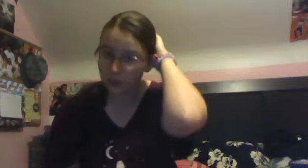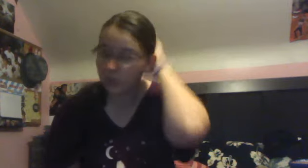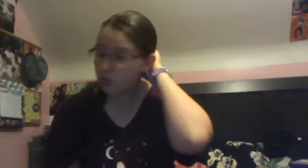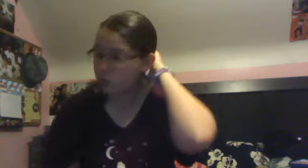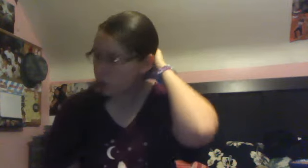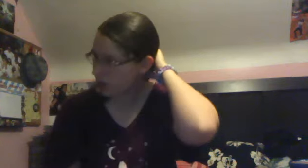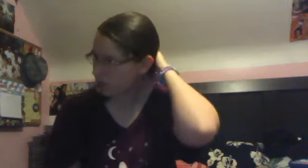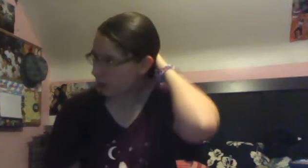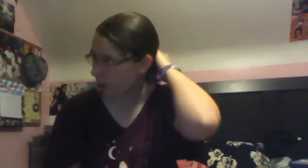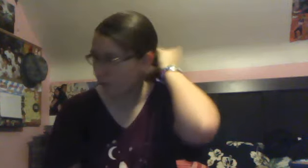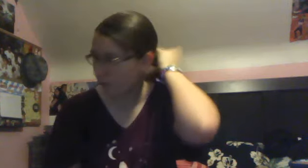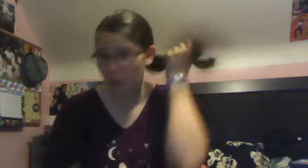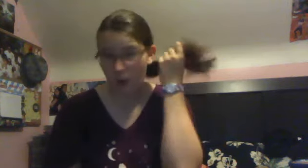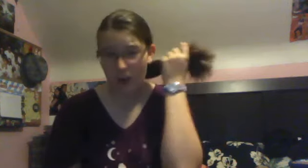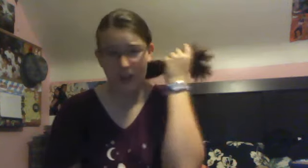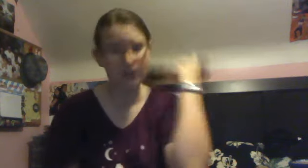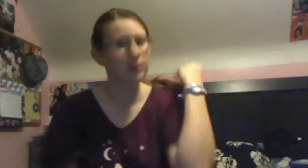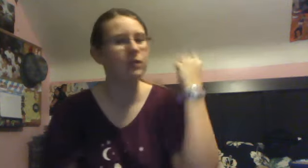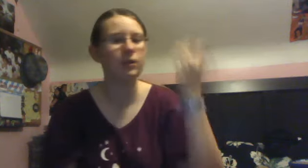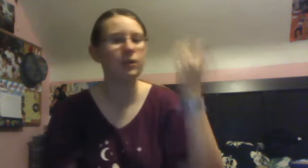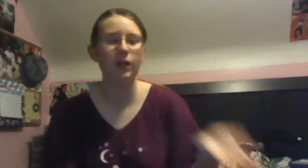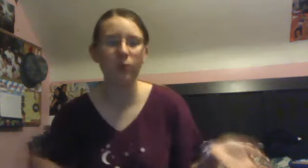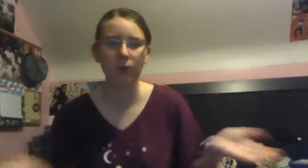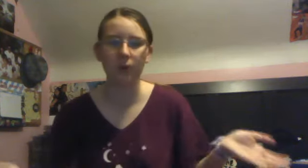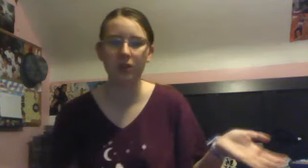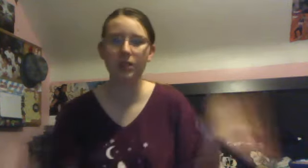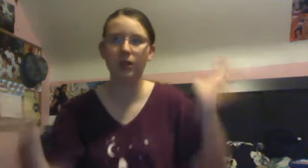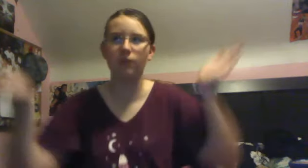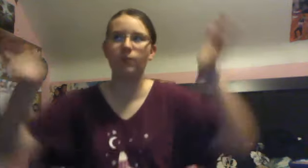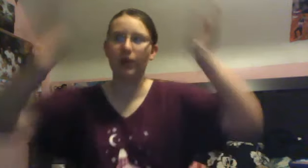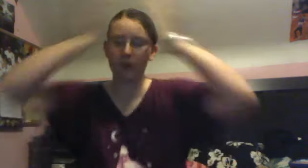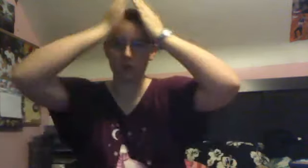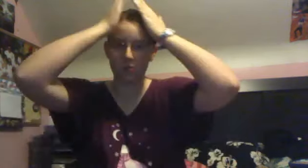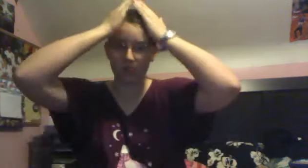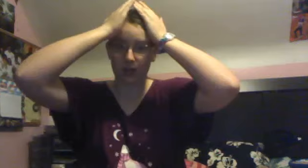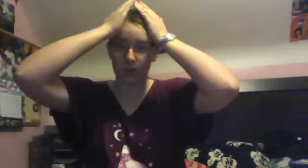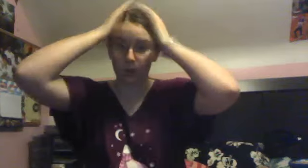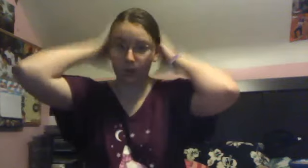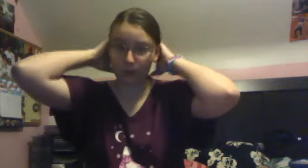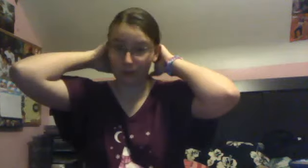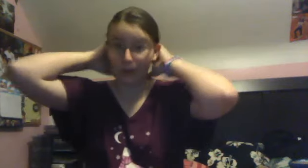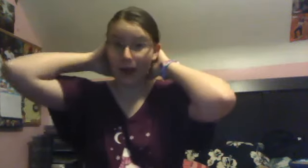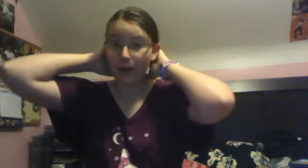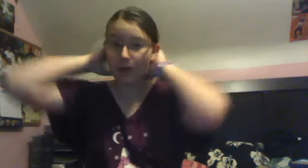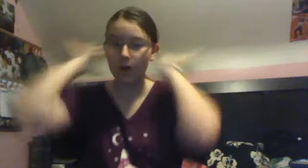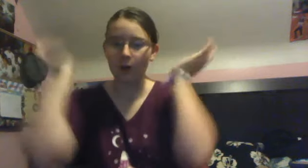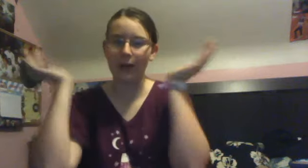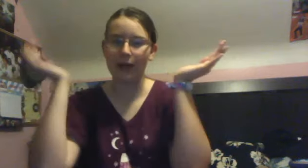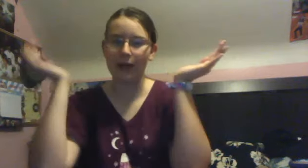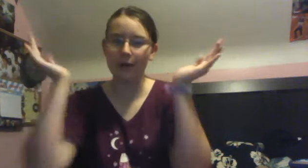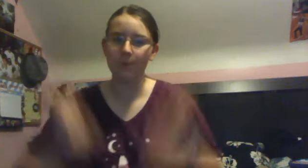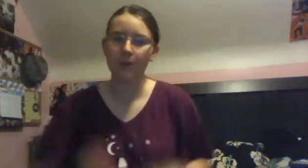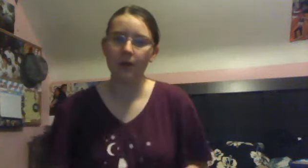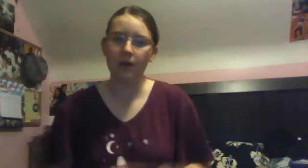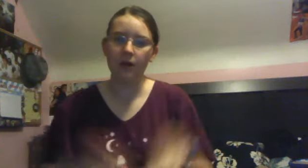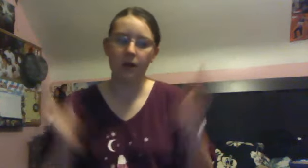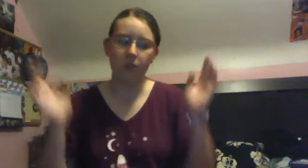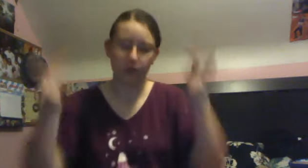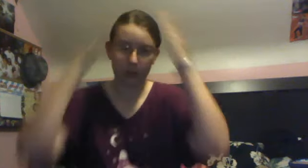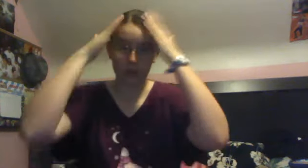So that's probably why. I'm like, I'd wear a ponytail if my hair was always, like, perfectly flat on my head. Um, without using